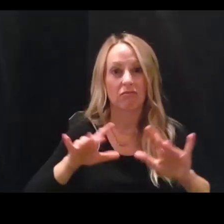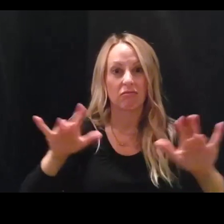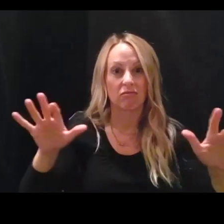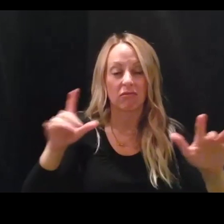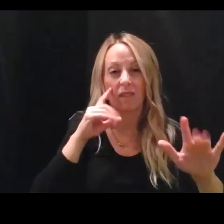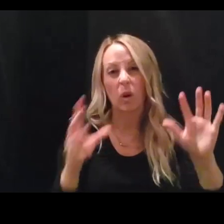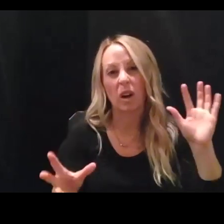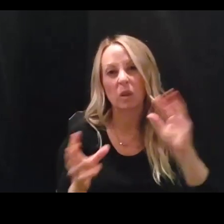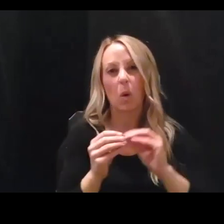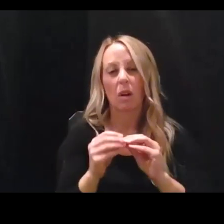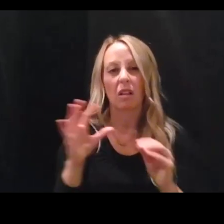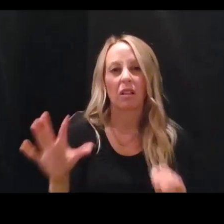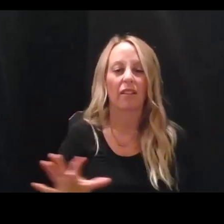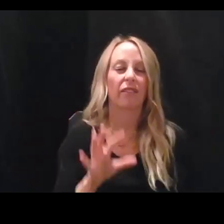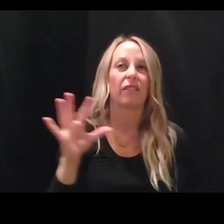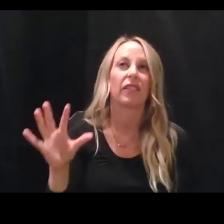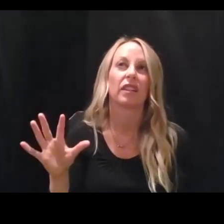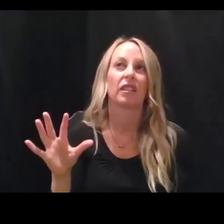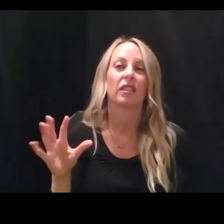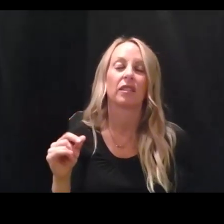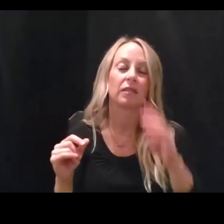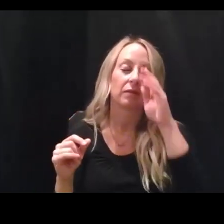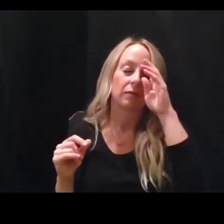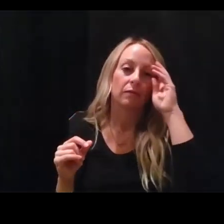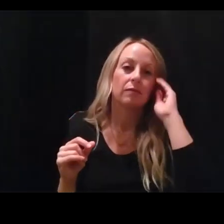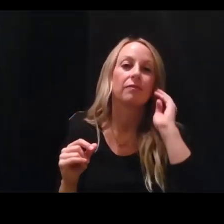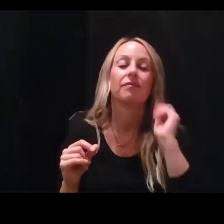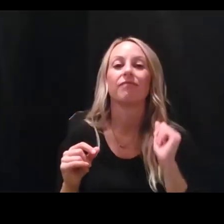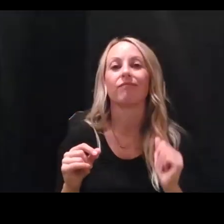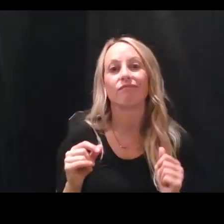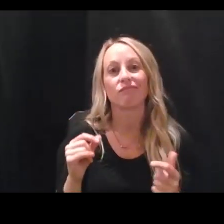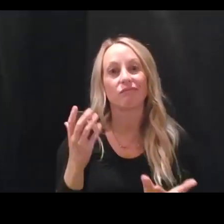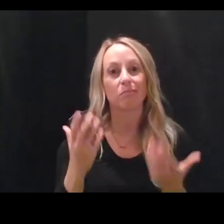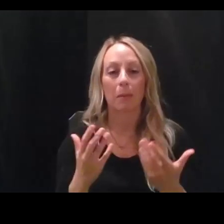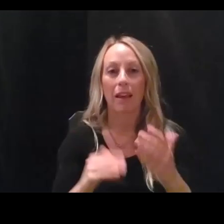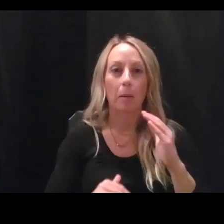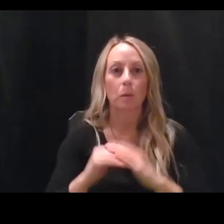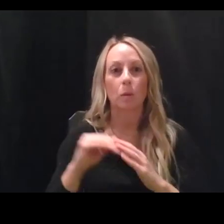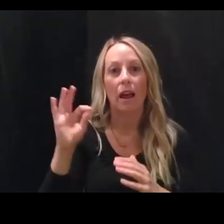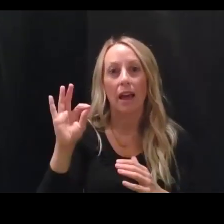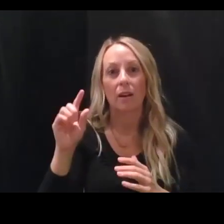somewhere in the range of even up to nine or 10 days.